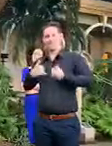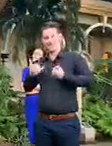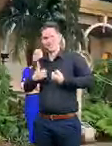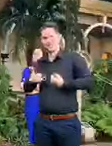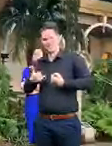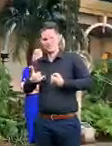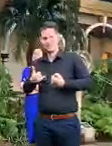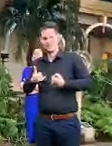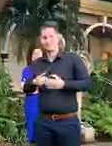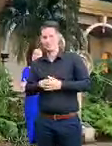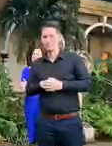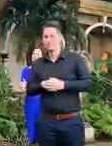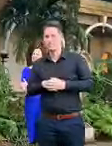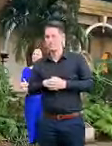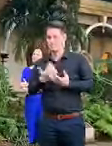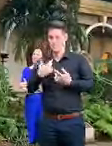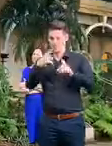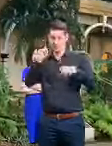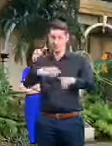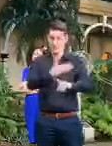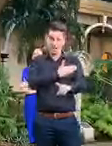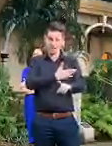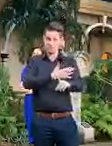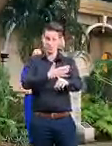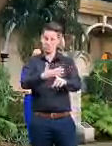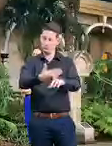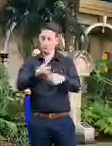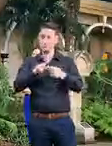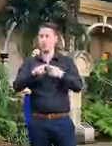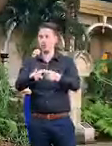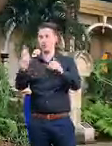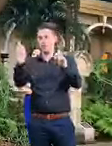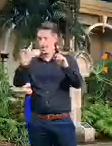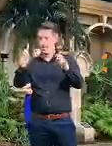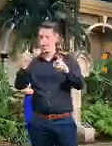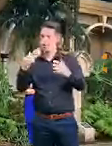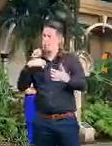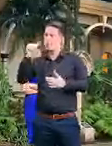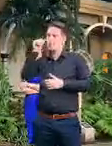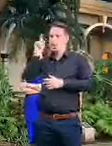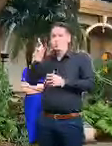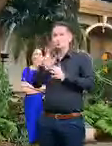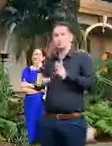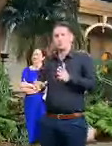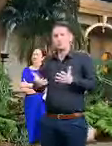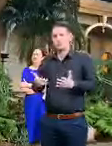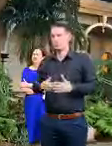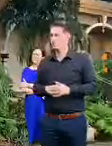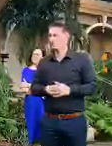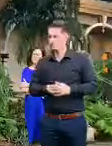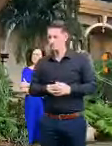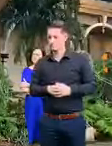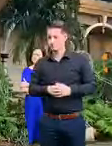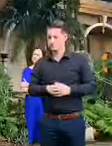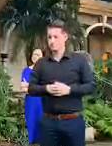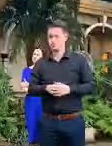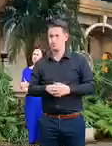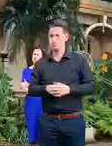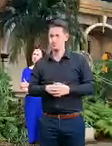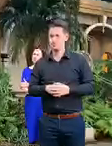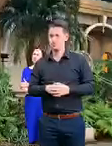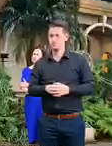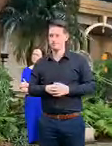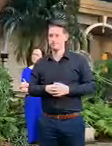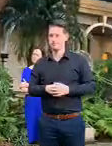their symptom so that's been in place right from the start we're aware of that and that's what's been occurring now unfortunately